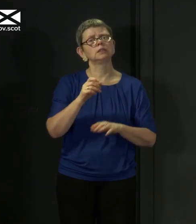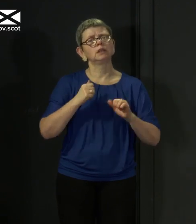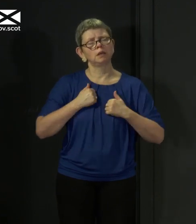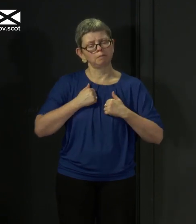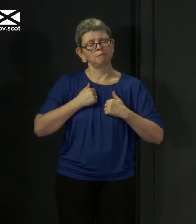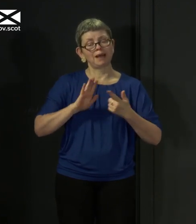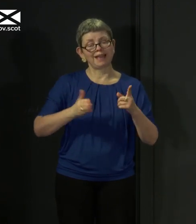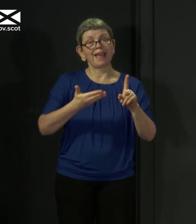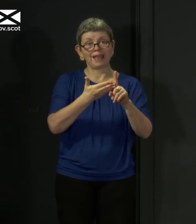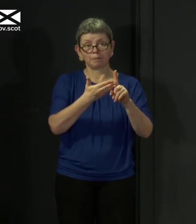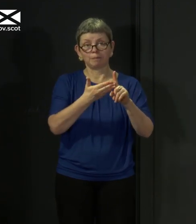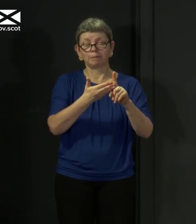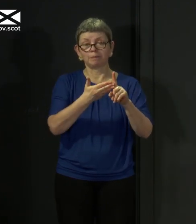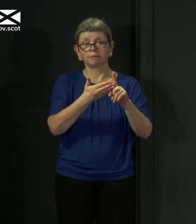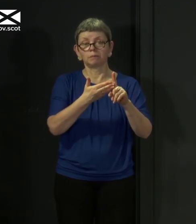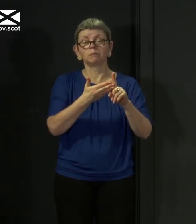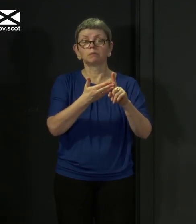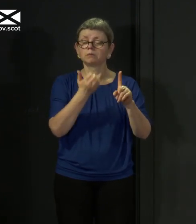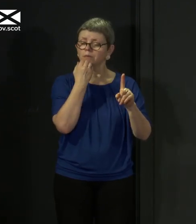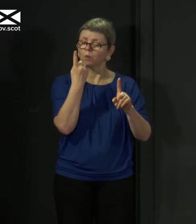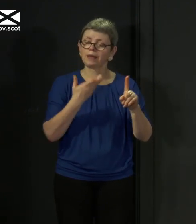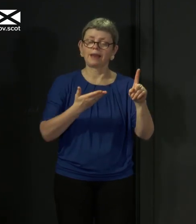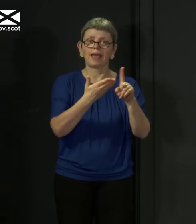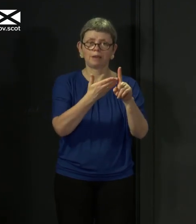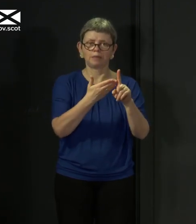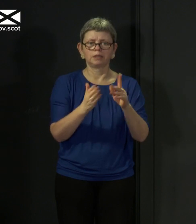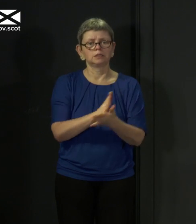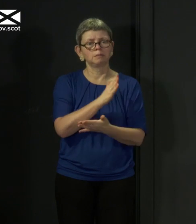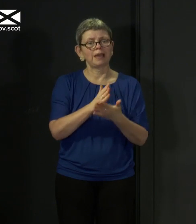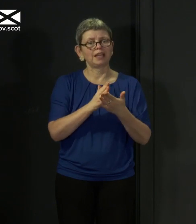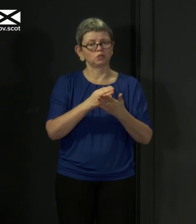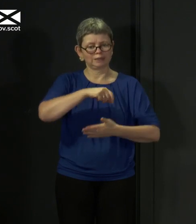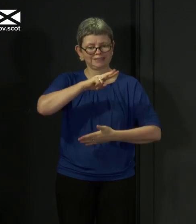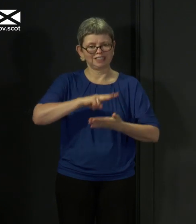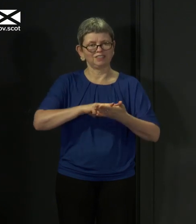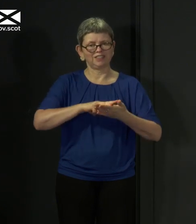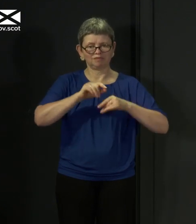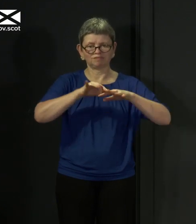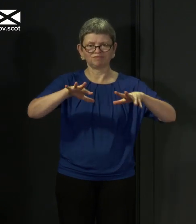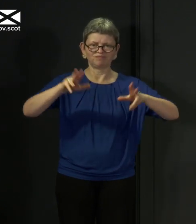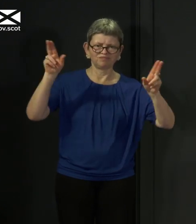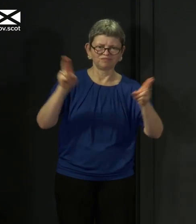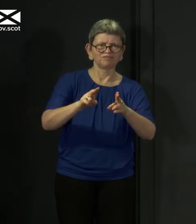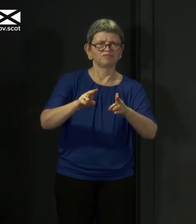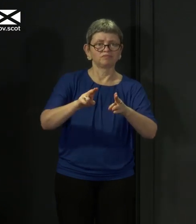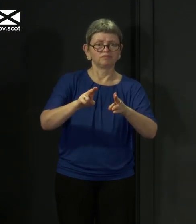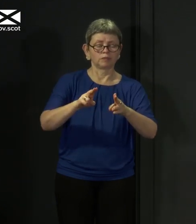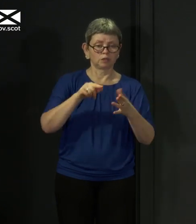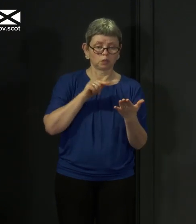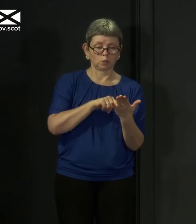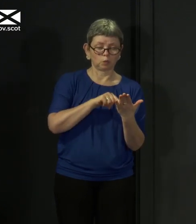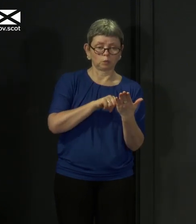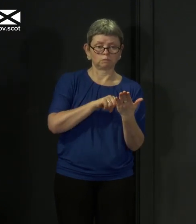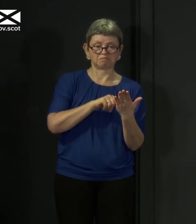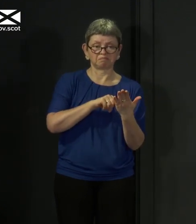my overriding consideration in all of this is, does this help us get this virus down? Does this help us stop people being admitted